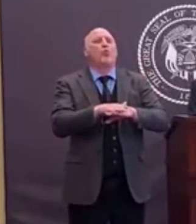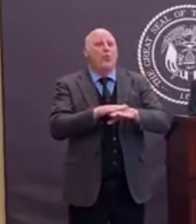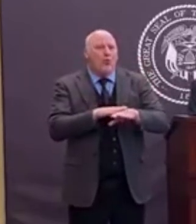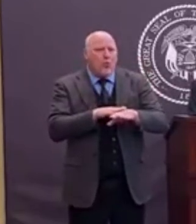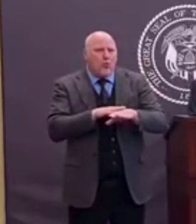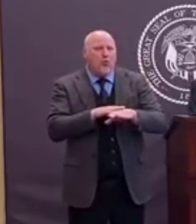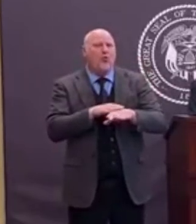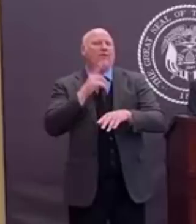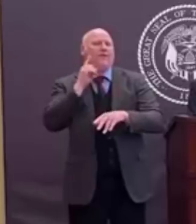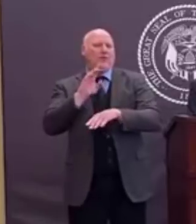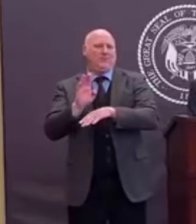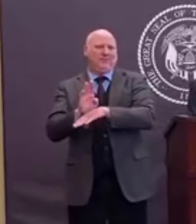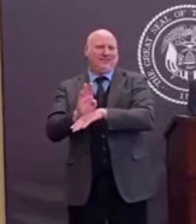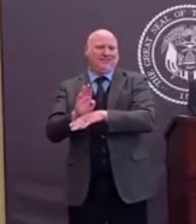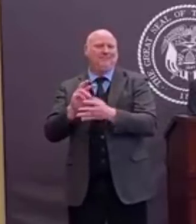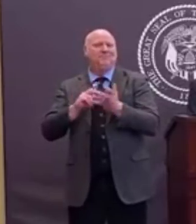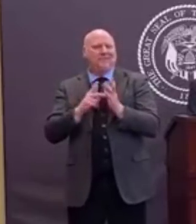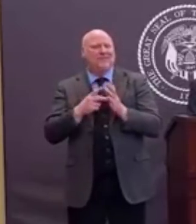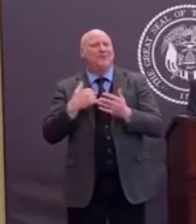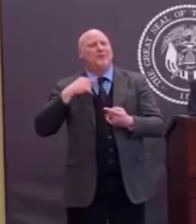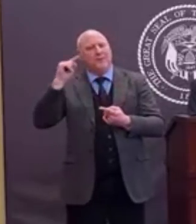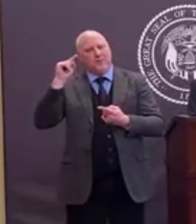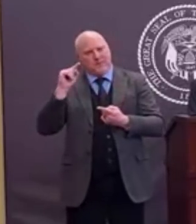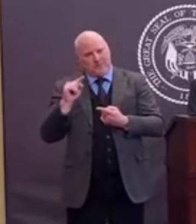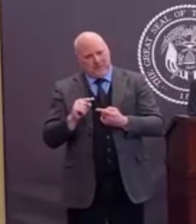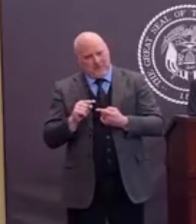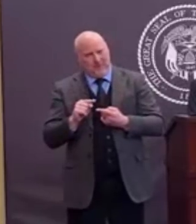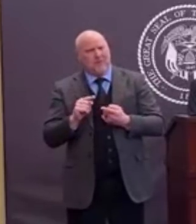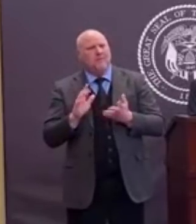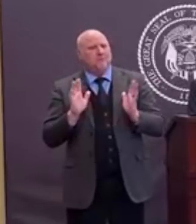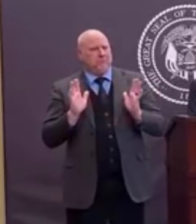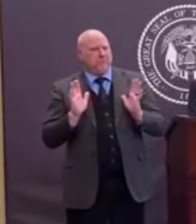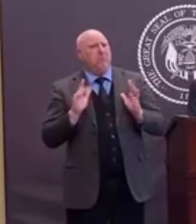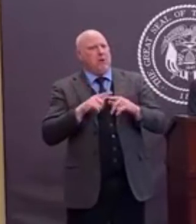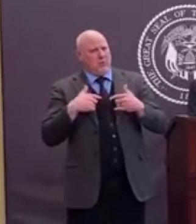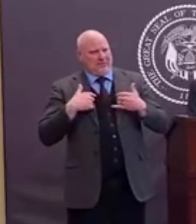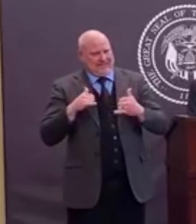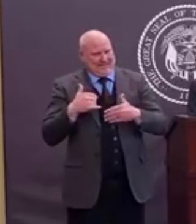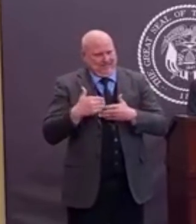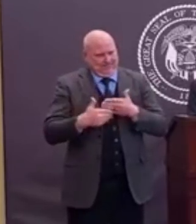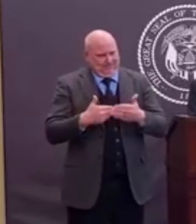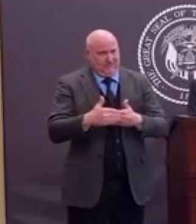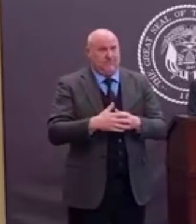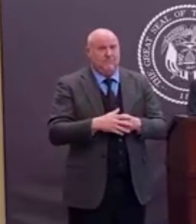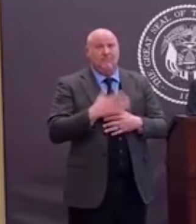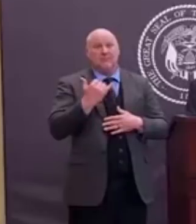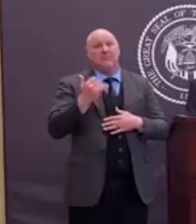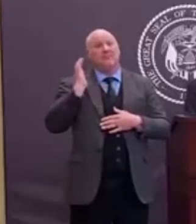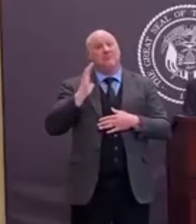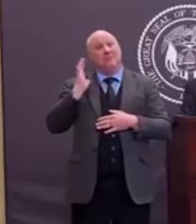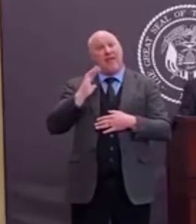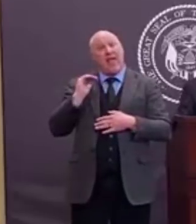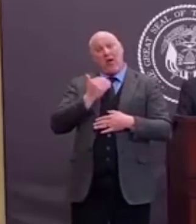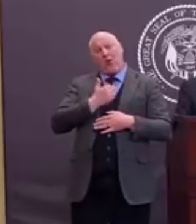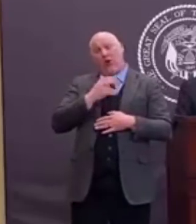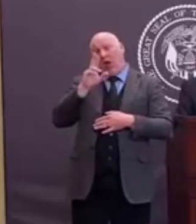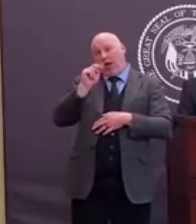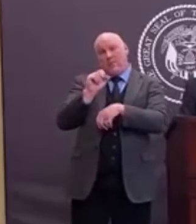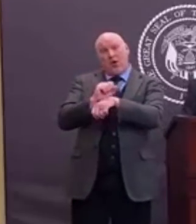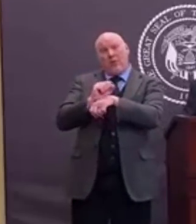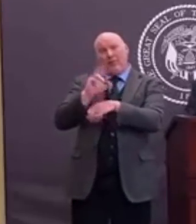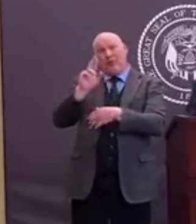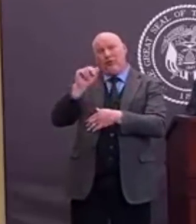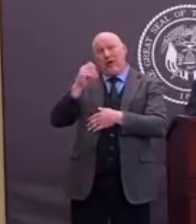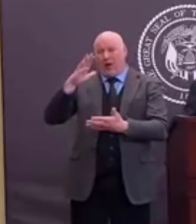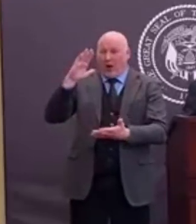going up. Our unemployment rate has gone from the lowest in our history to around 5% now. We have our Department